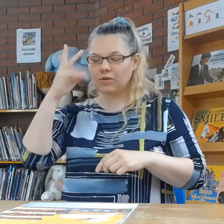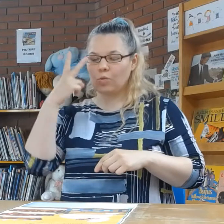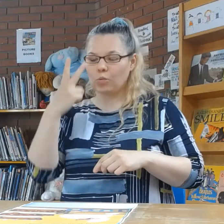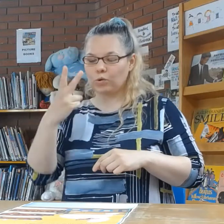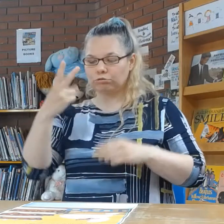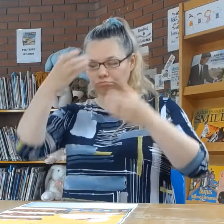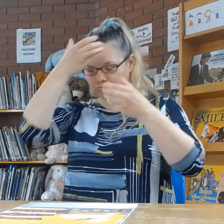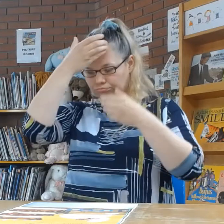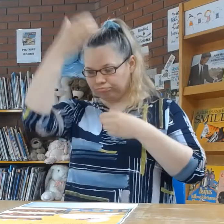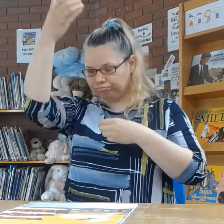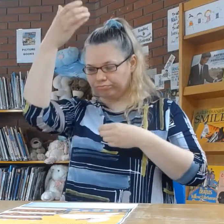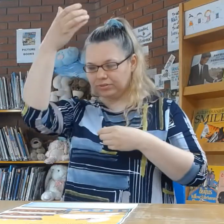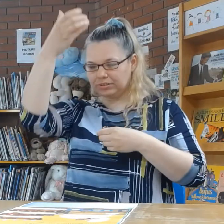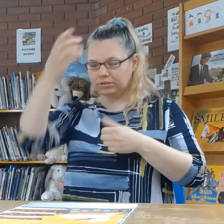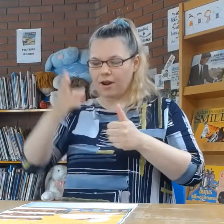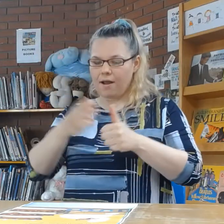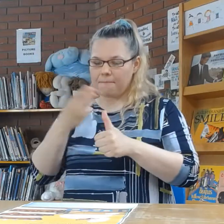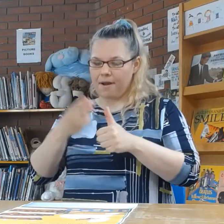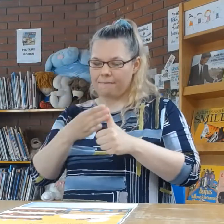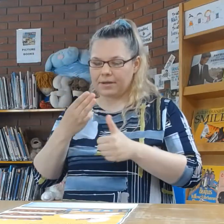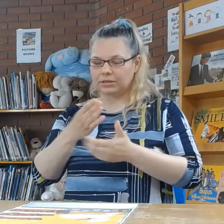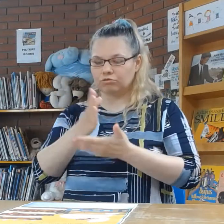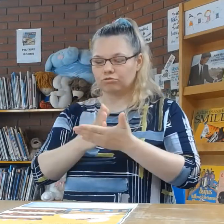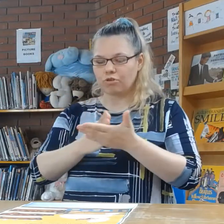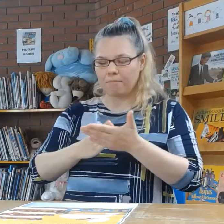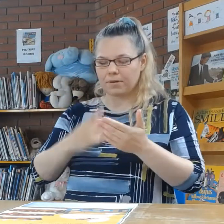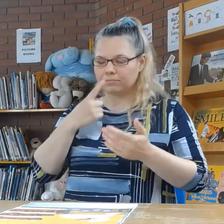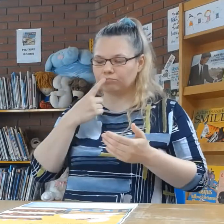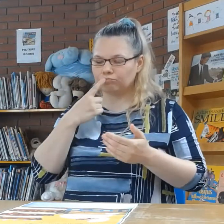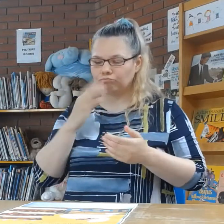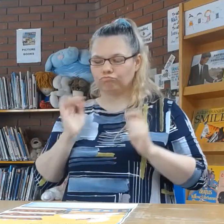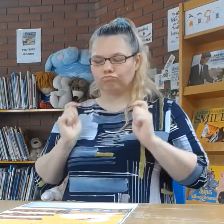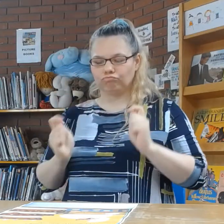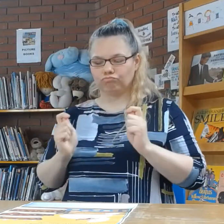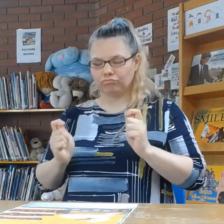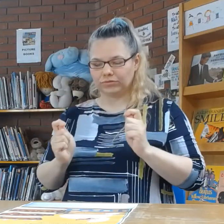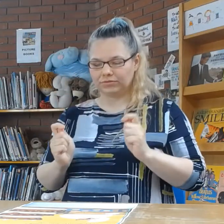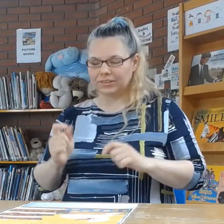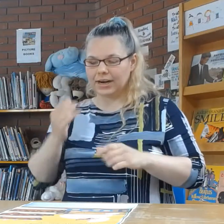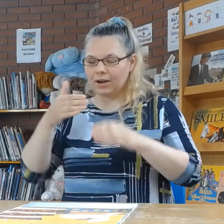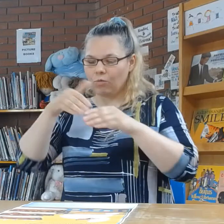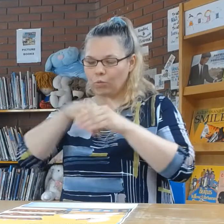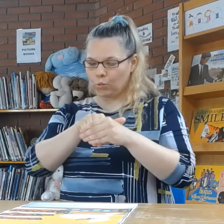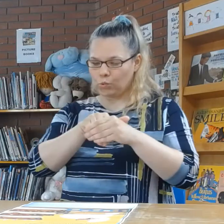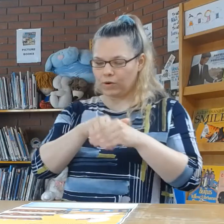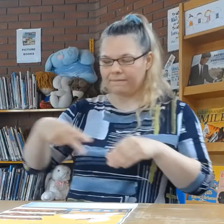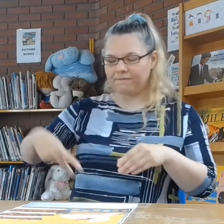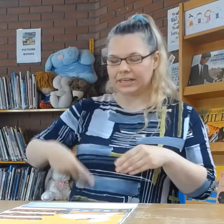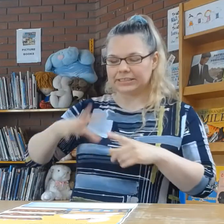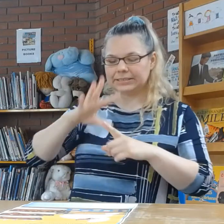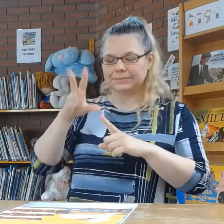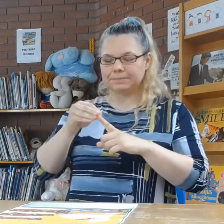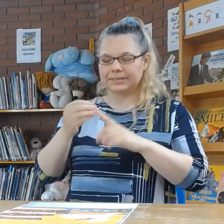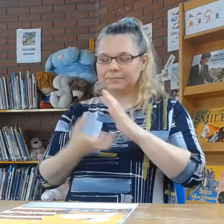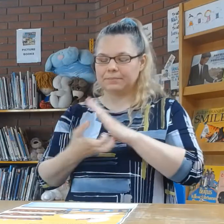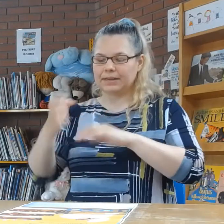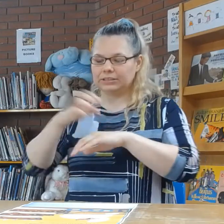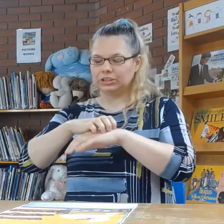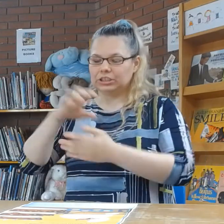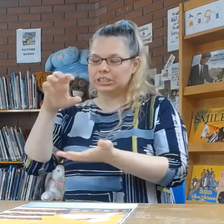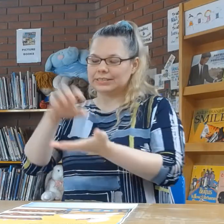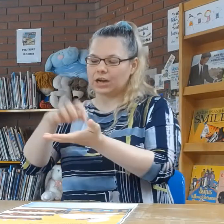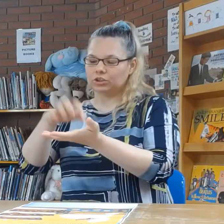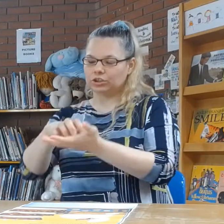In the kitchen, the two chefs prepared some delicious treats, including